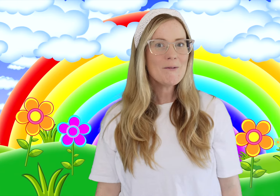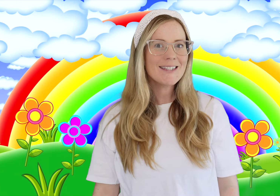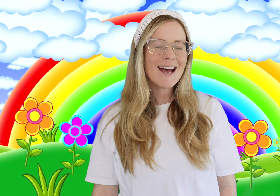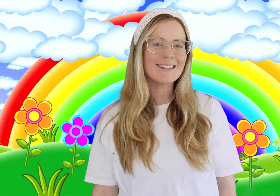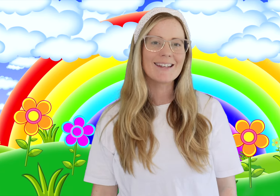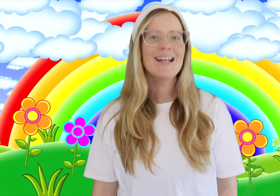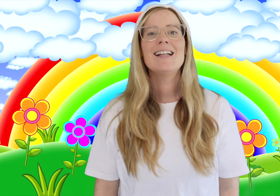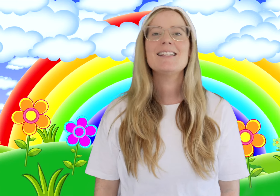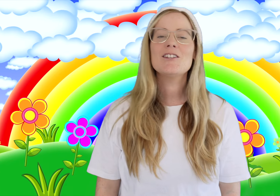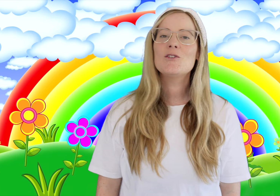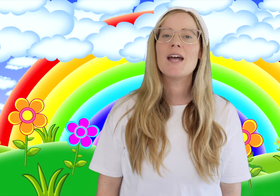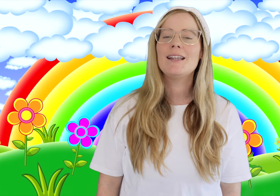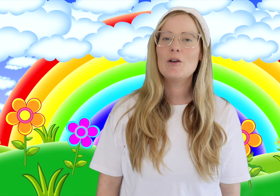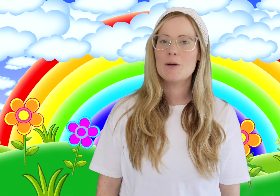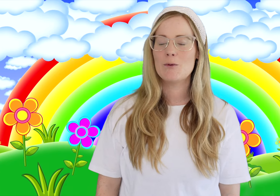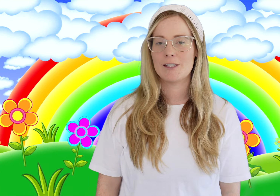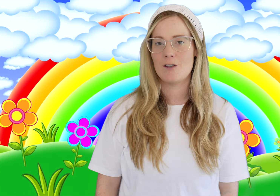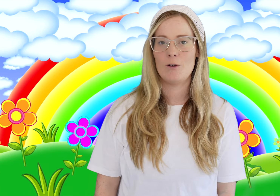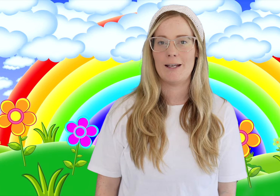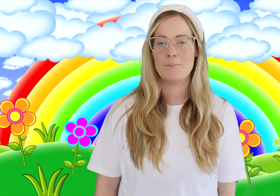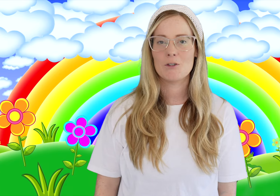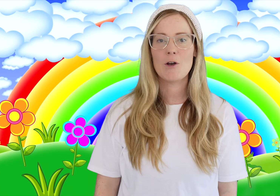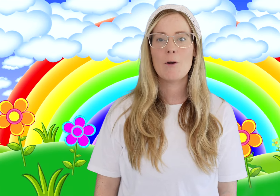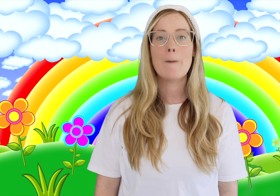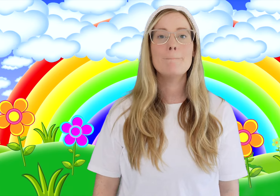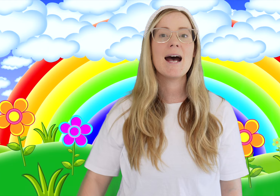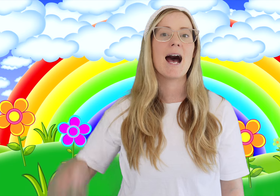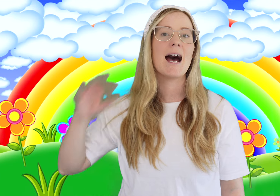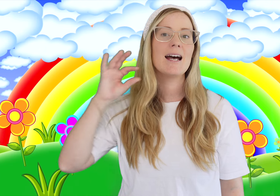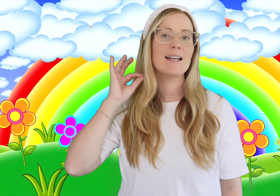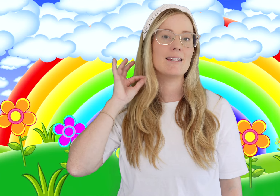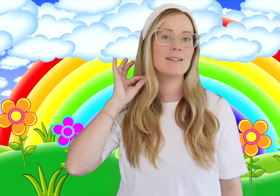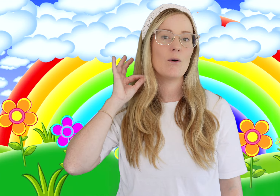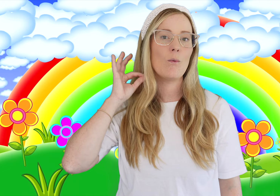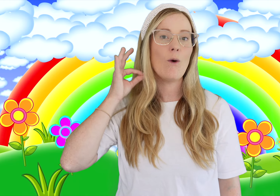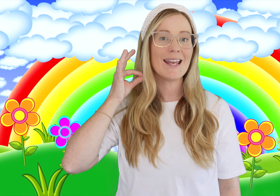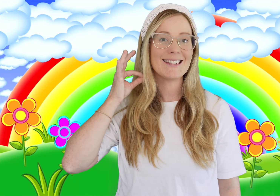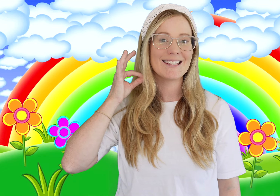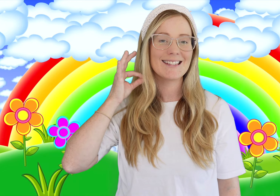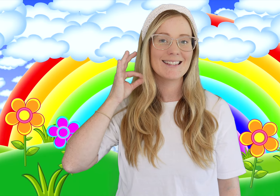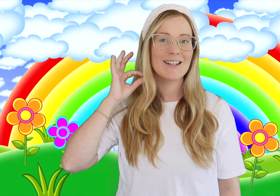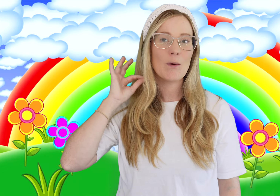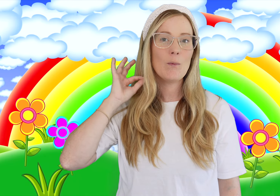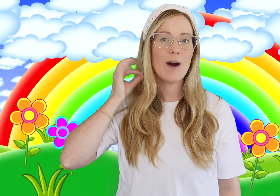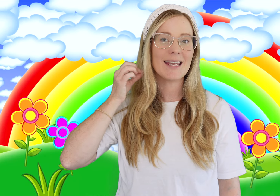done! Let's just do that a little bit more slowly. So, mā is white. White.